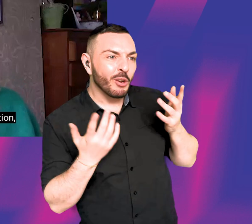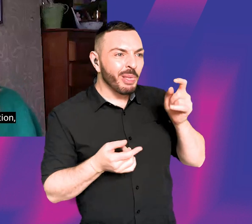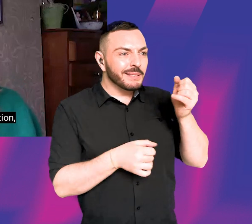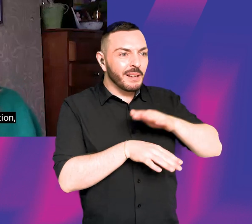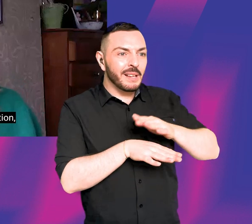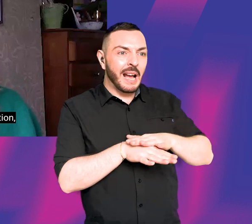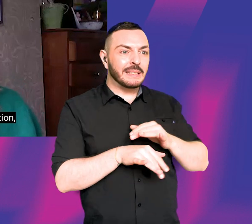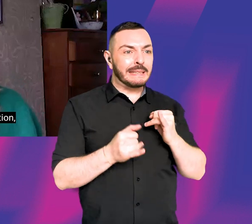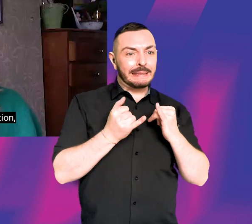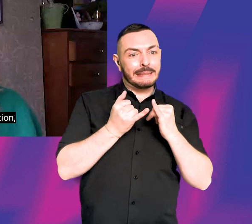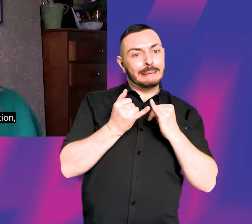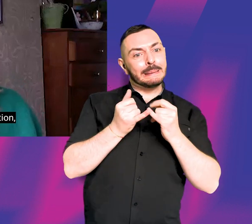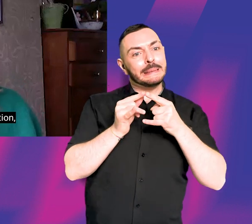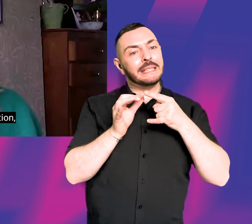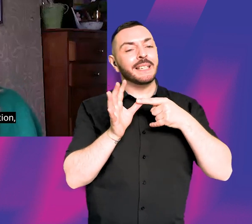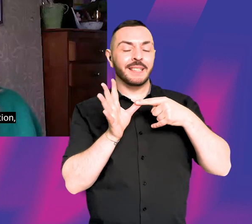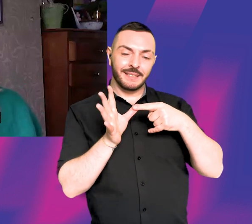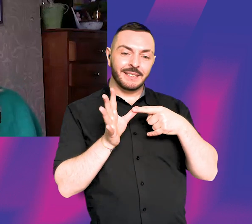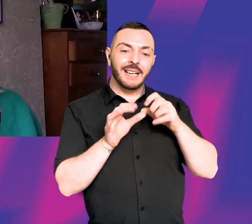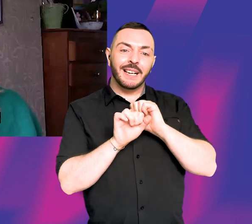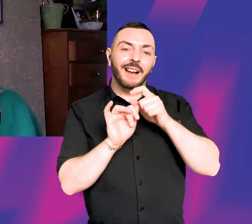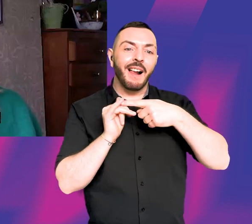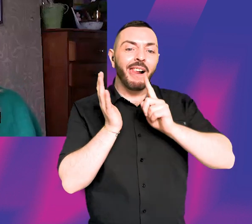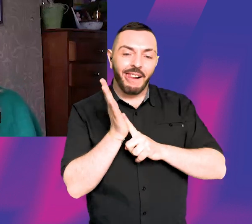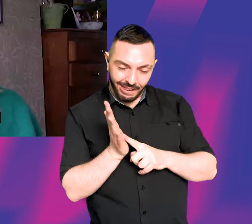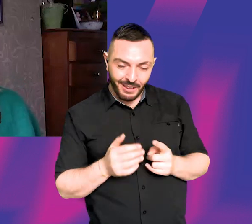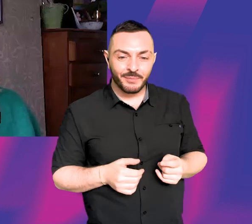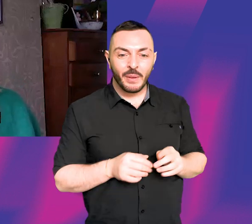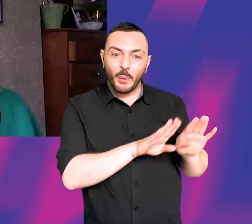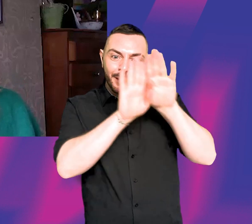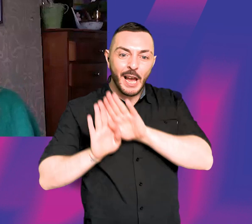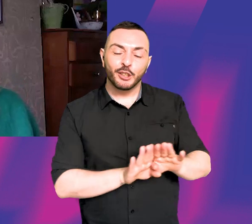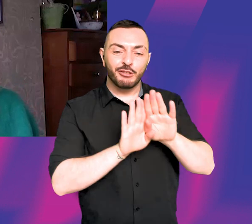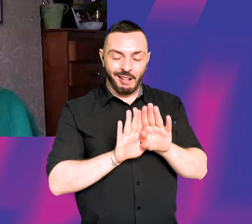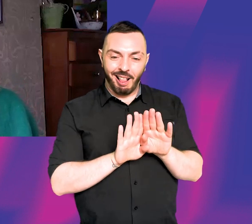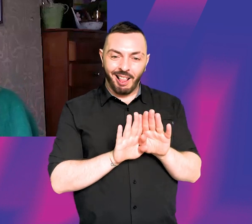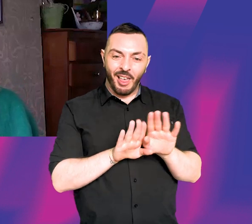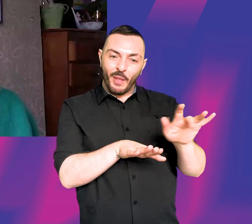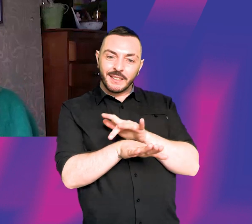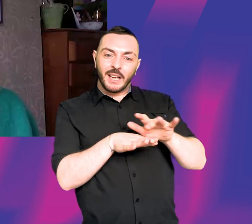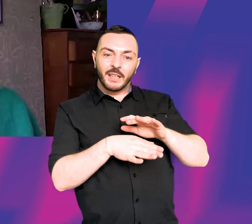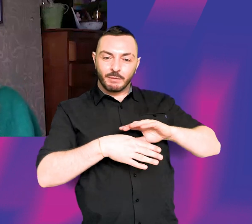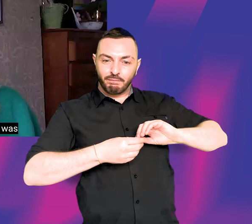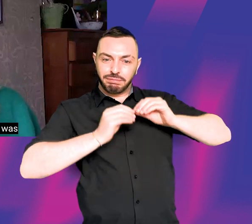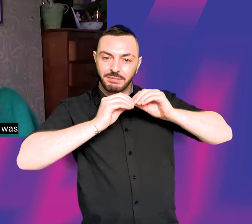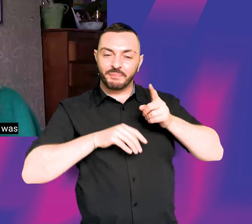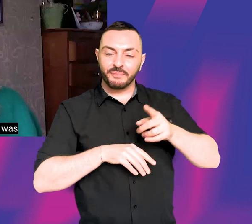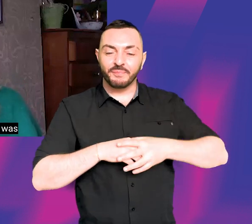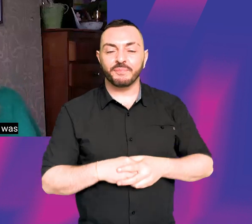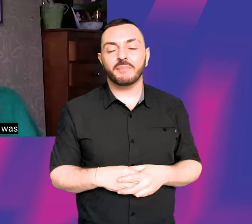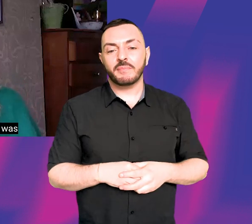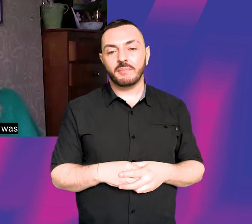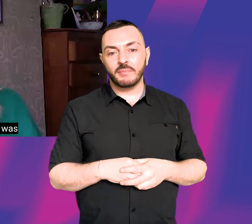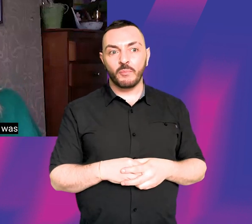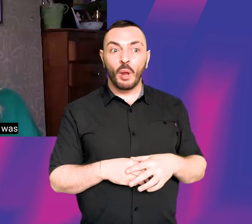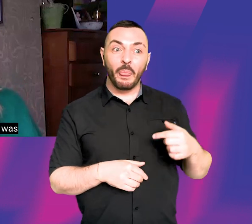saw the Seagull, an amazing production. Again, that was a national theatre production when I was quite young, Chekhov, famous Chekhov play. And that